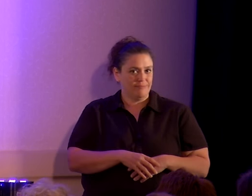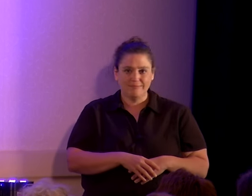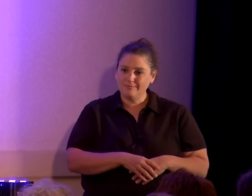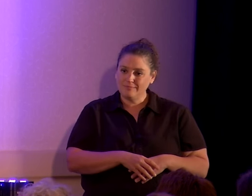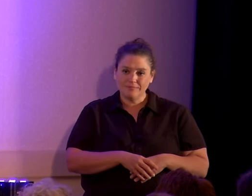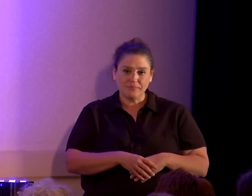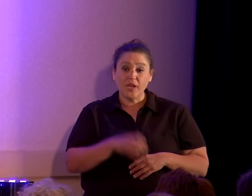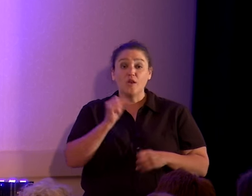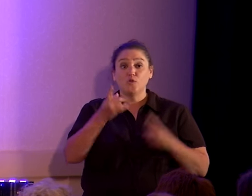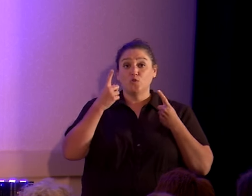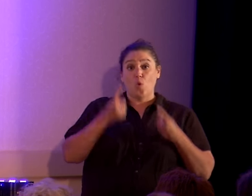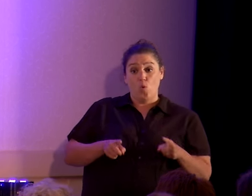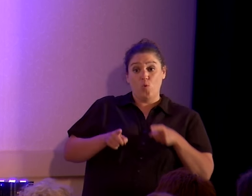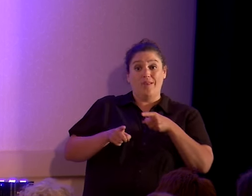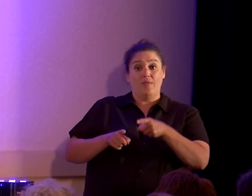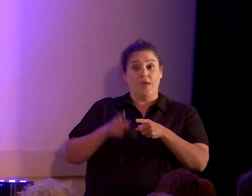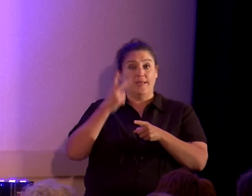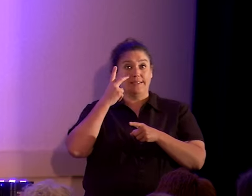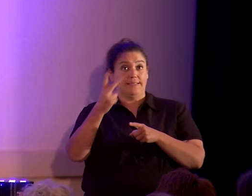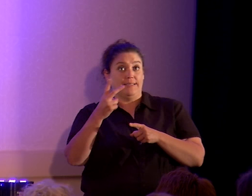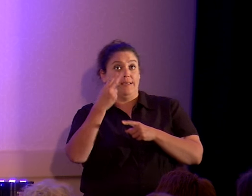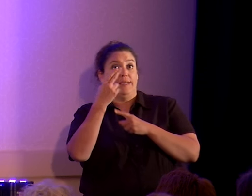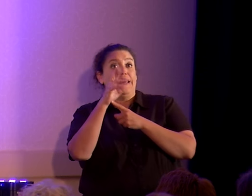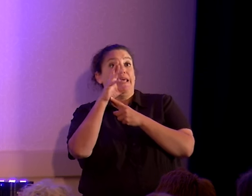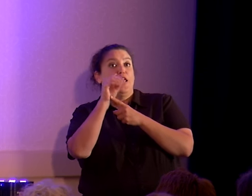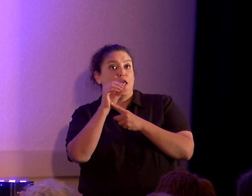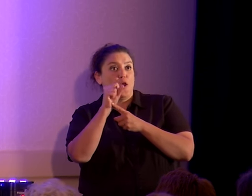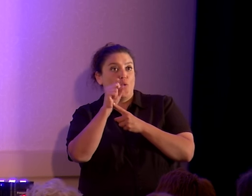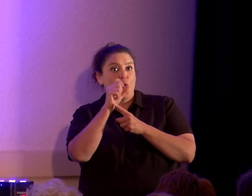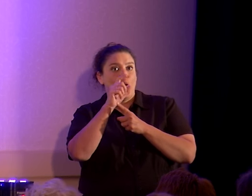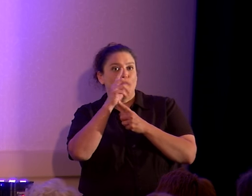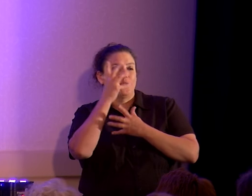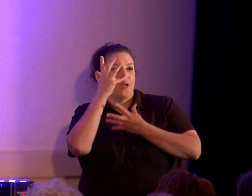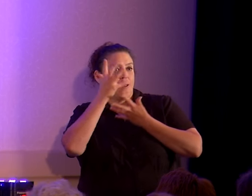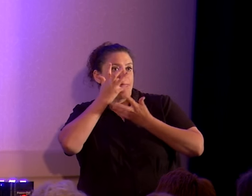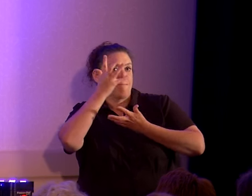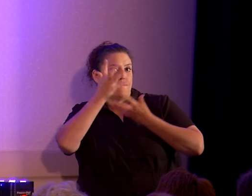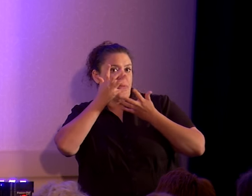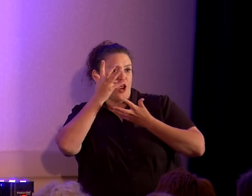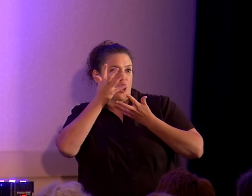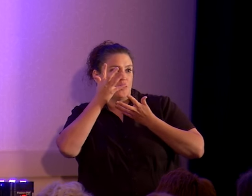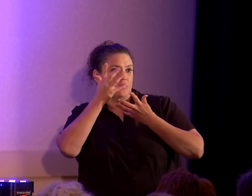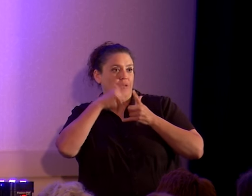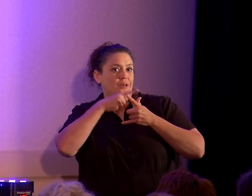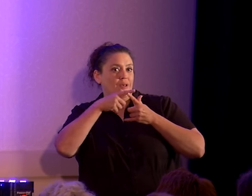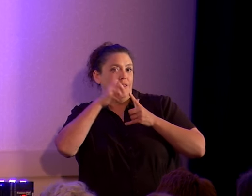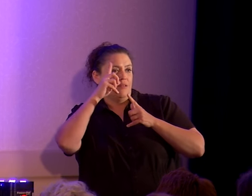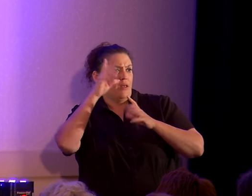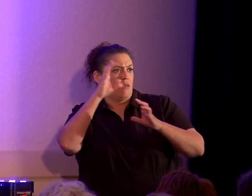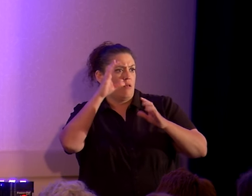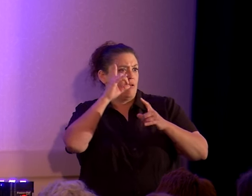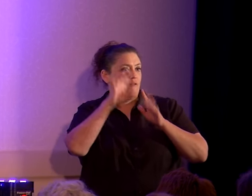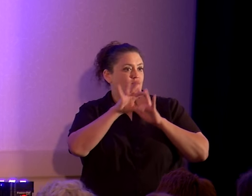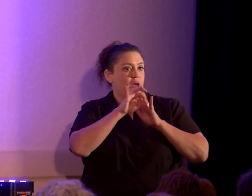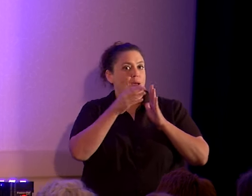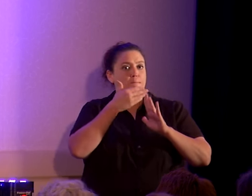And so when they see their heroes embarrassed, this sends them out to find better defenses.